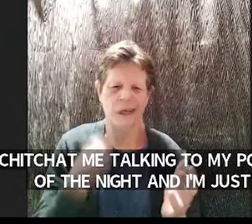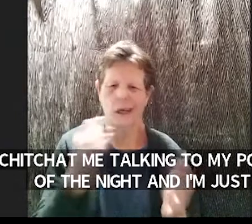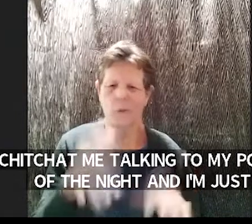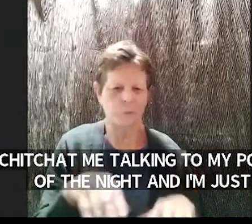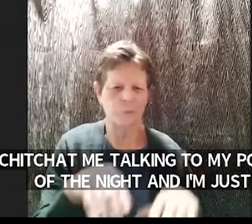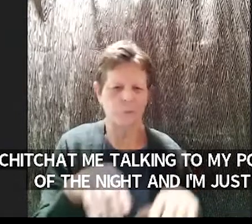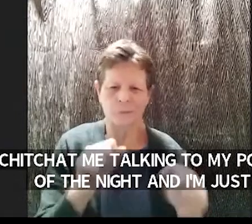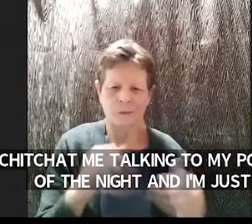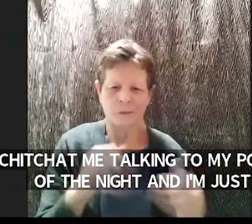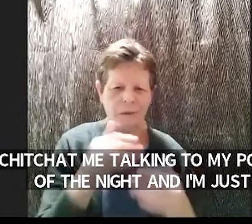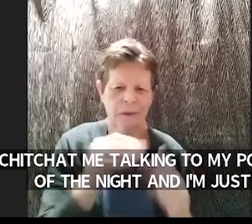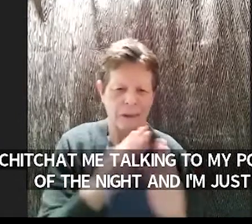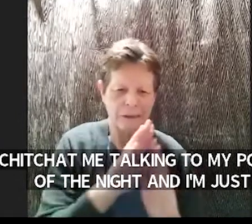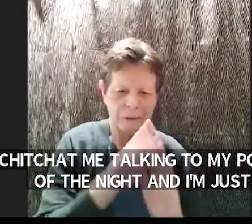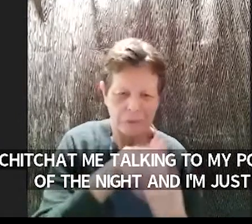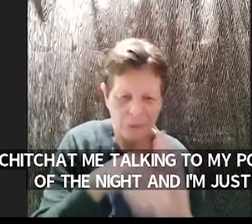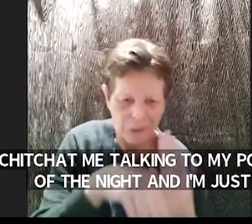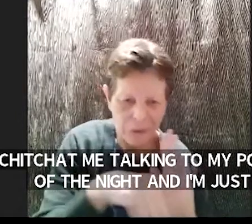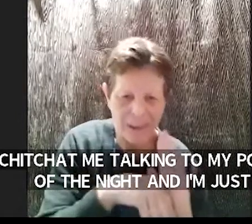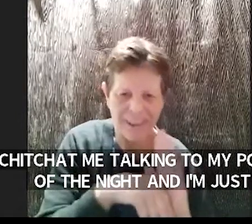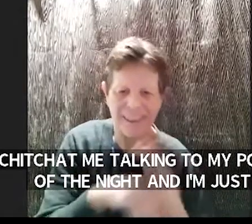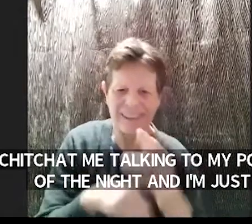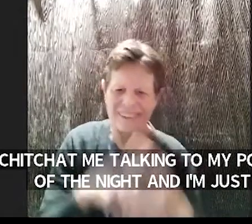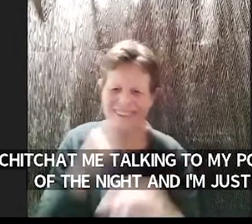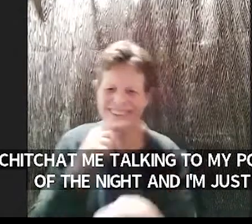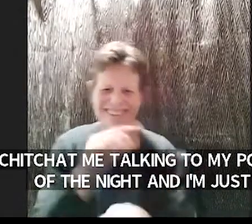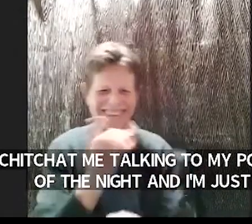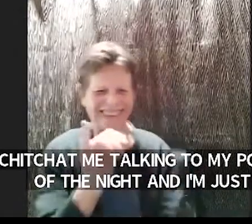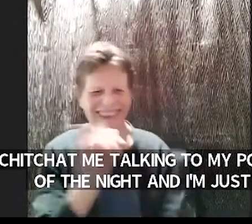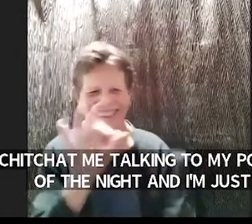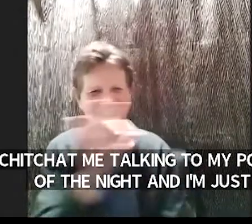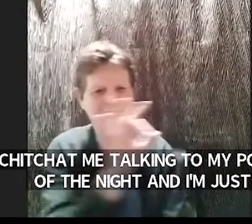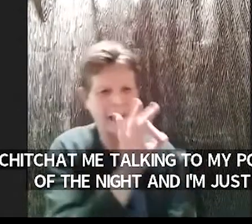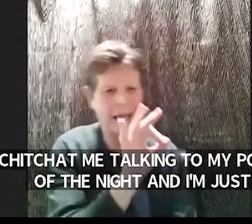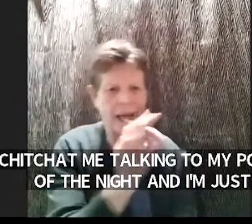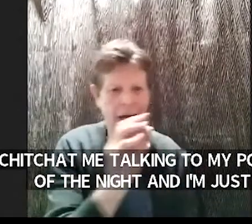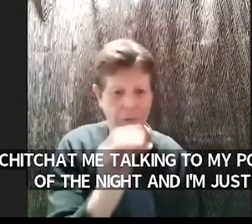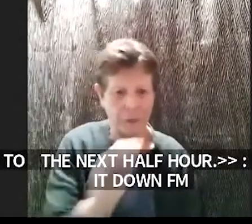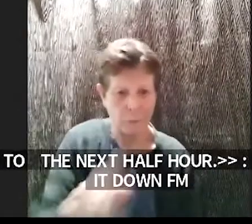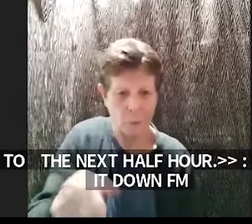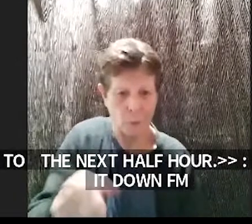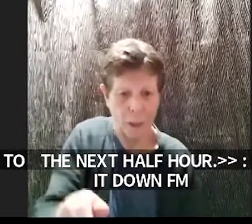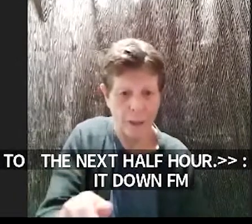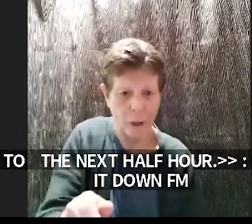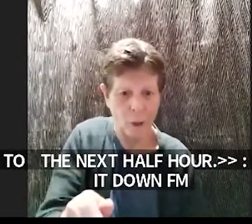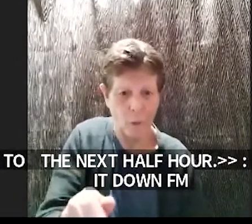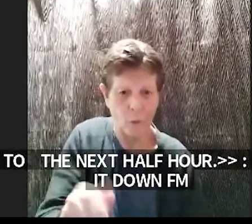bring it down fm radio style right here let me get some let me get some jazz on for you here